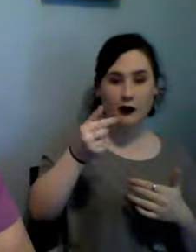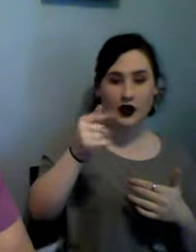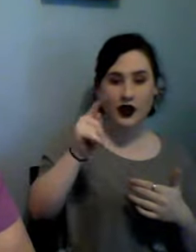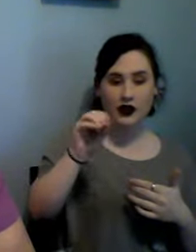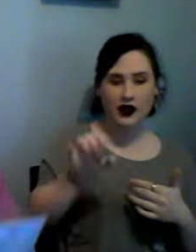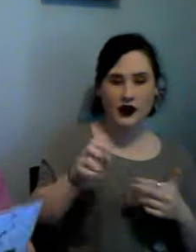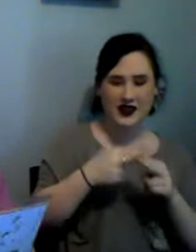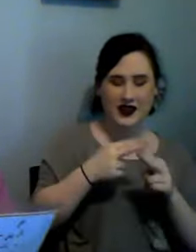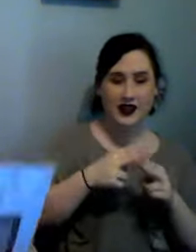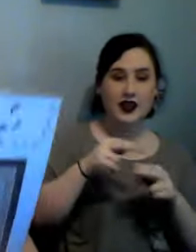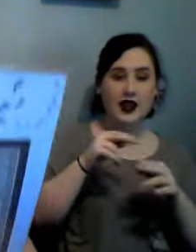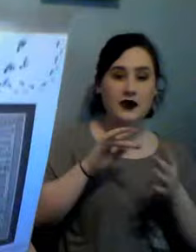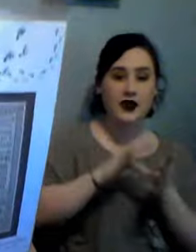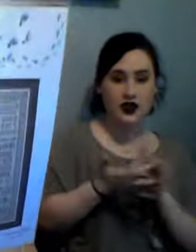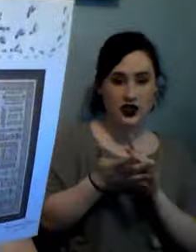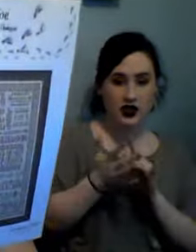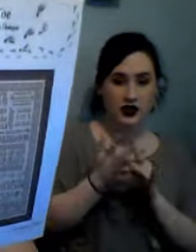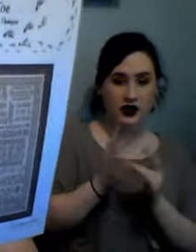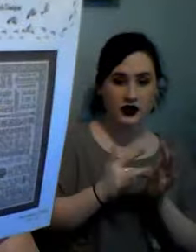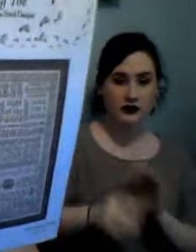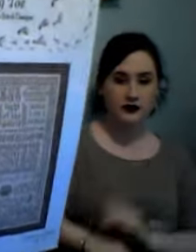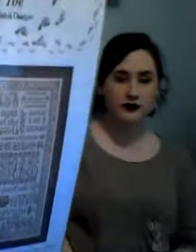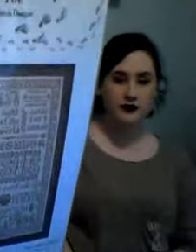and sorry Matt